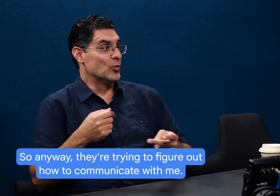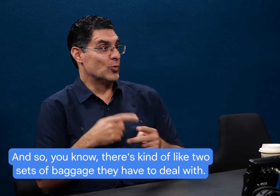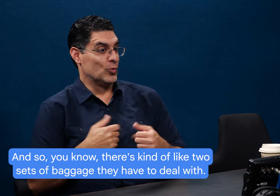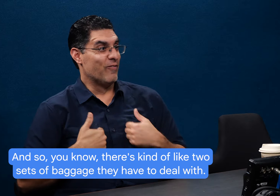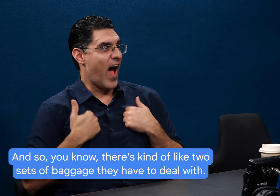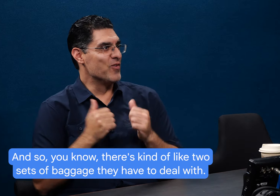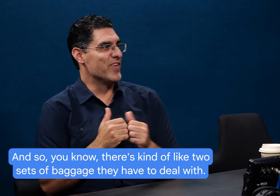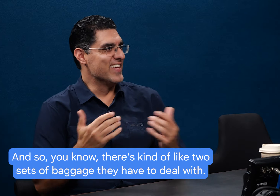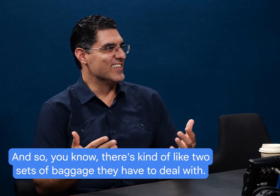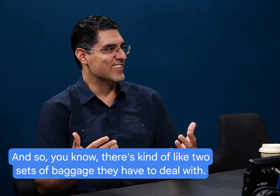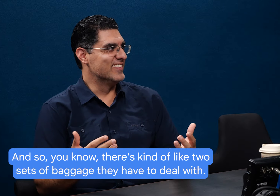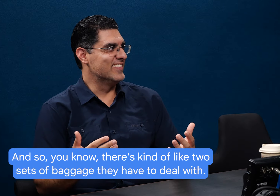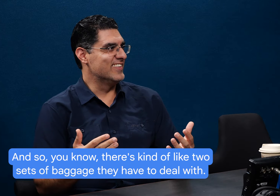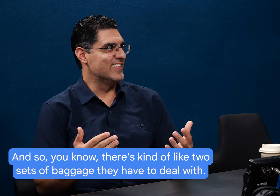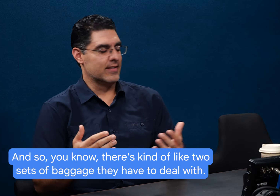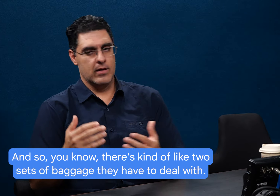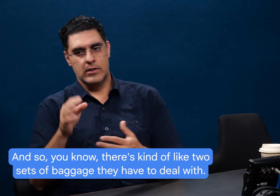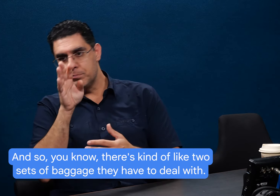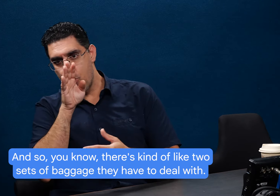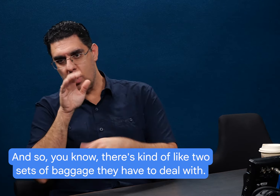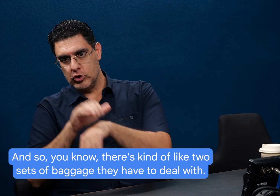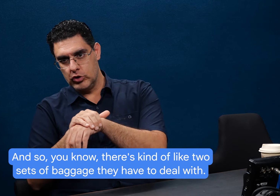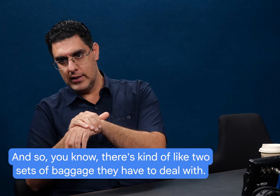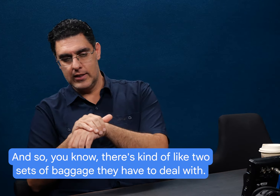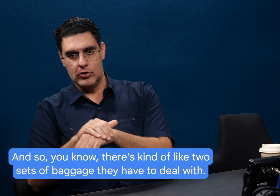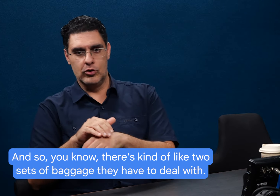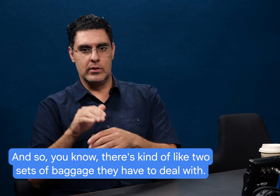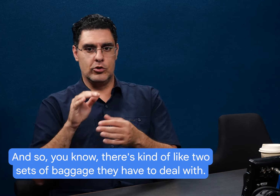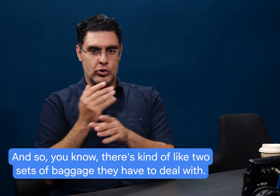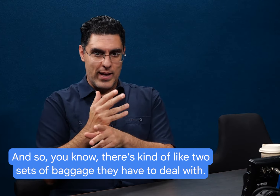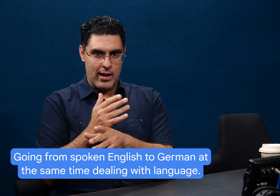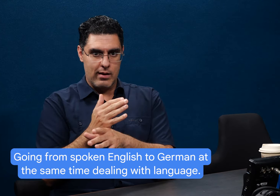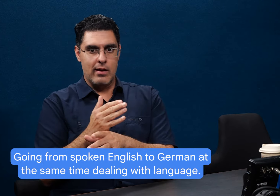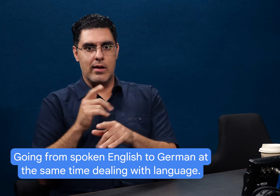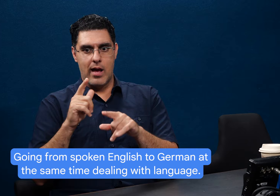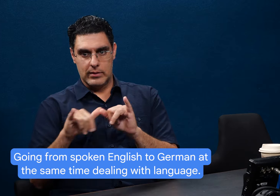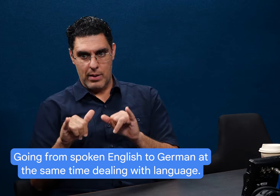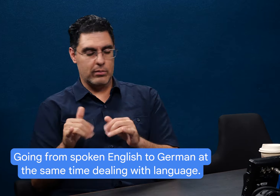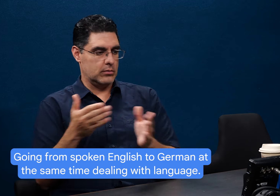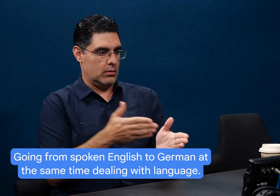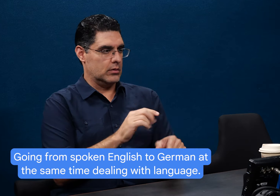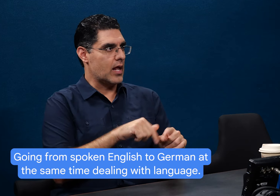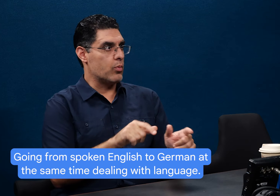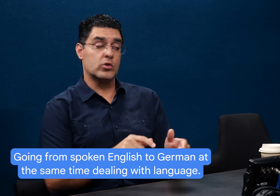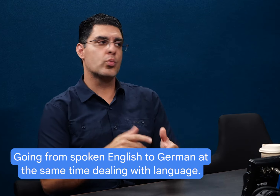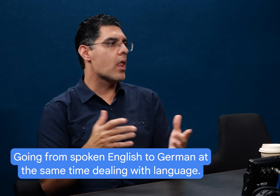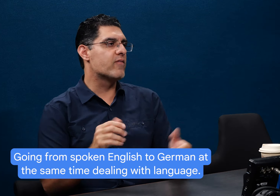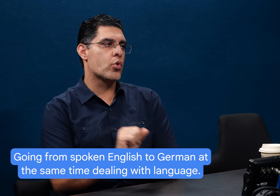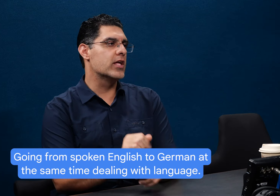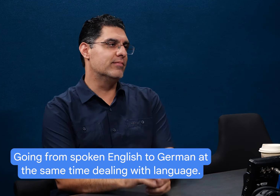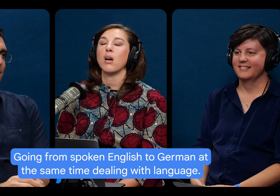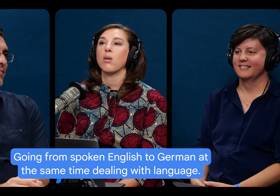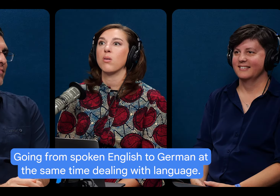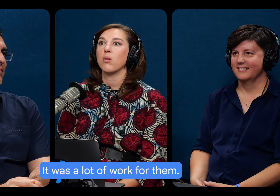and so, you know, there's kind of like two sets of baggage they have to deal with. So going from spoken English to German at the